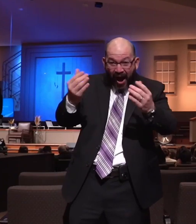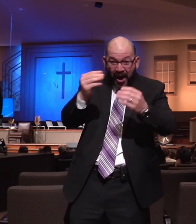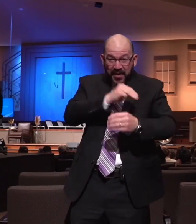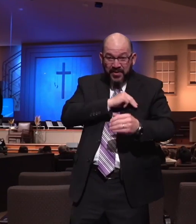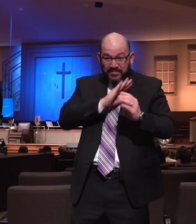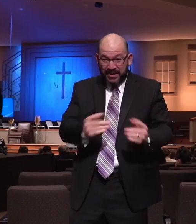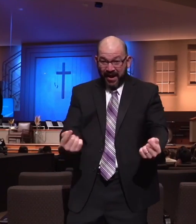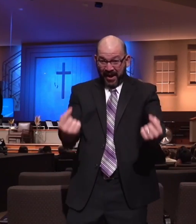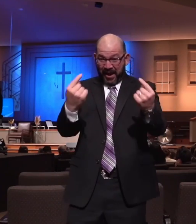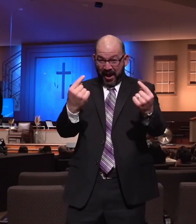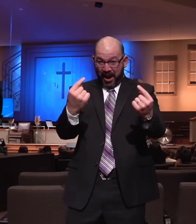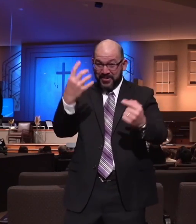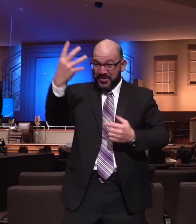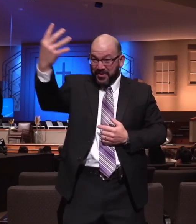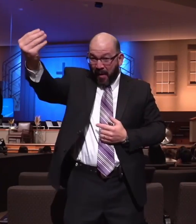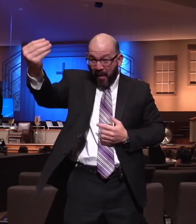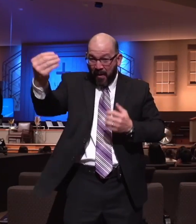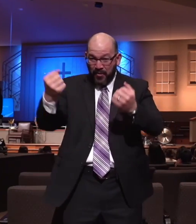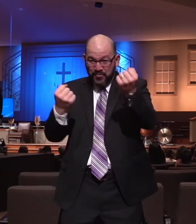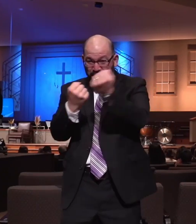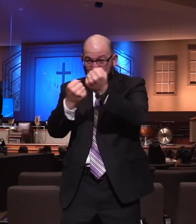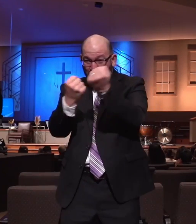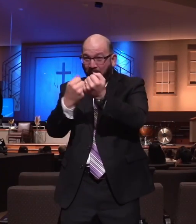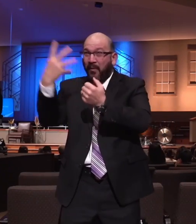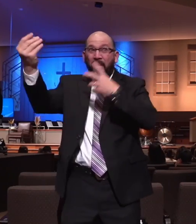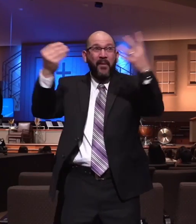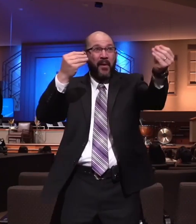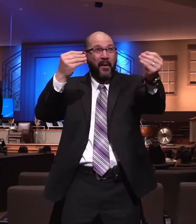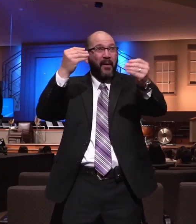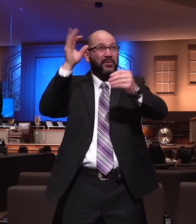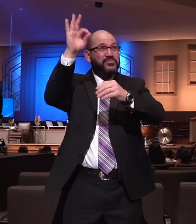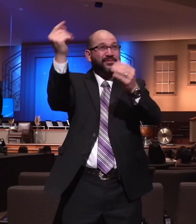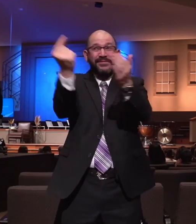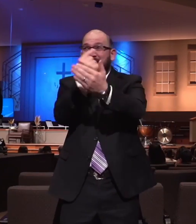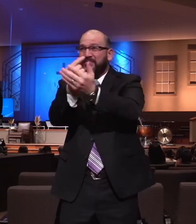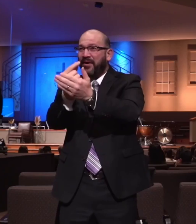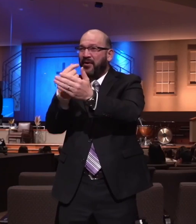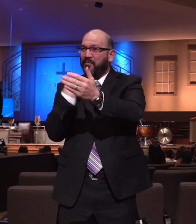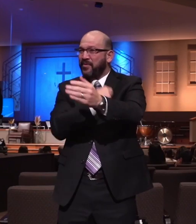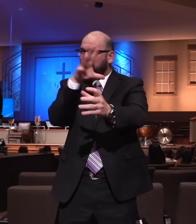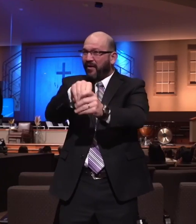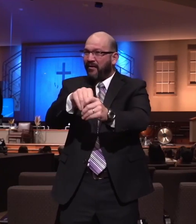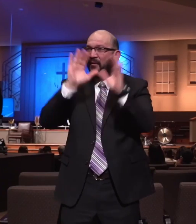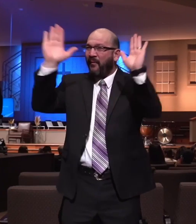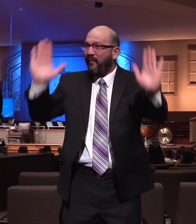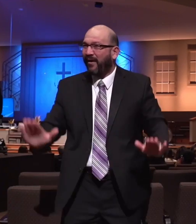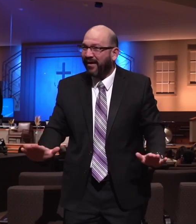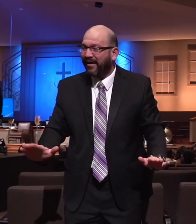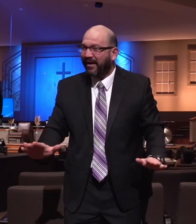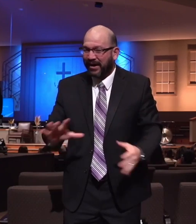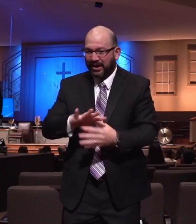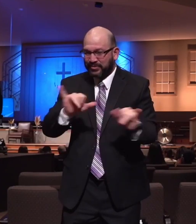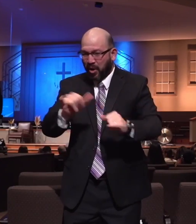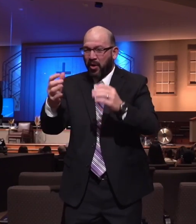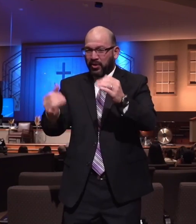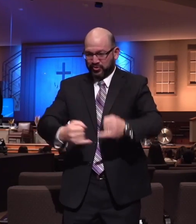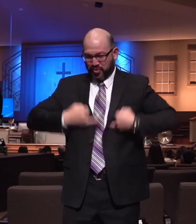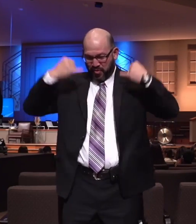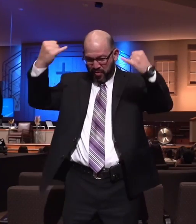sent, more things are being done for God, and that we have part in it. And so we see a spiritual rejoicing. But I want you to notice, secondly tonight, in this verse,